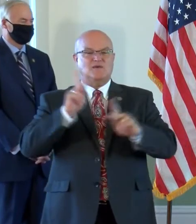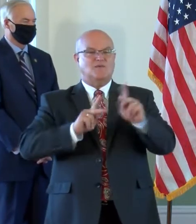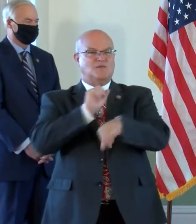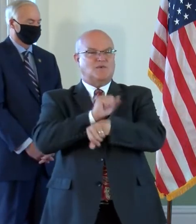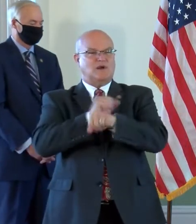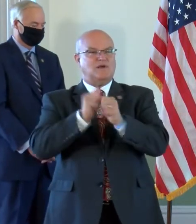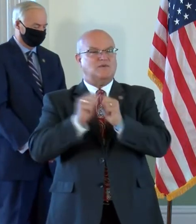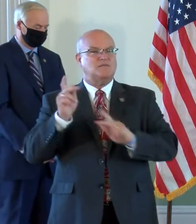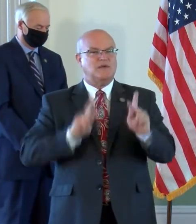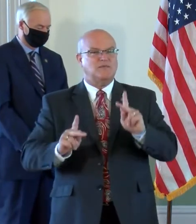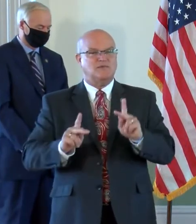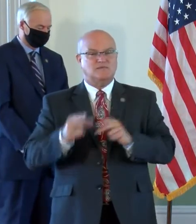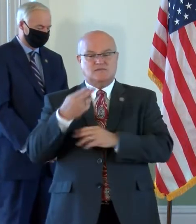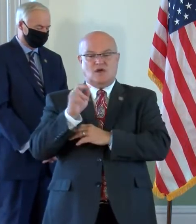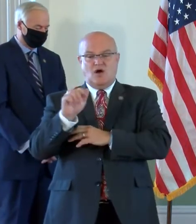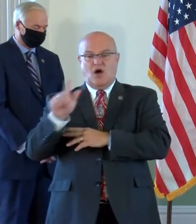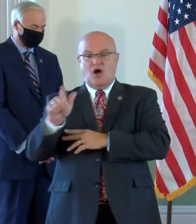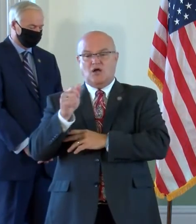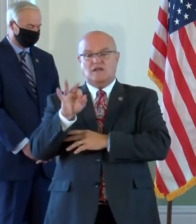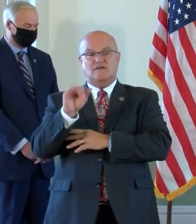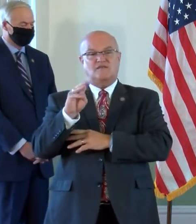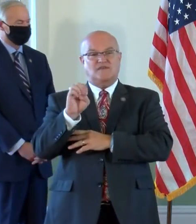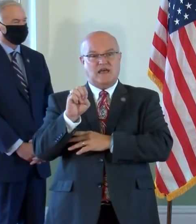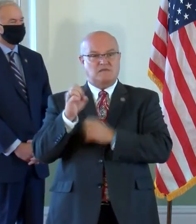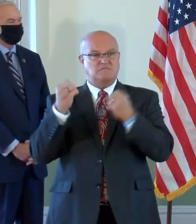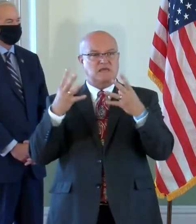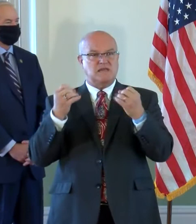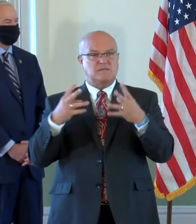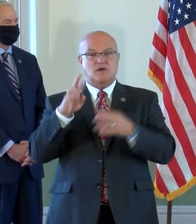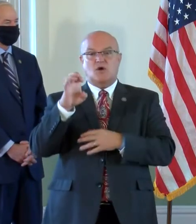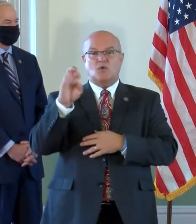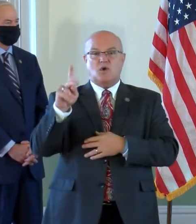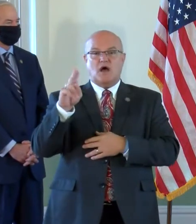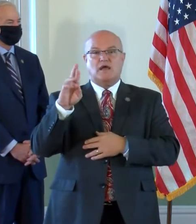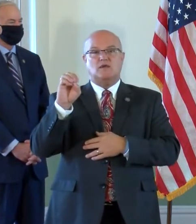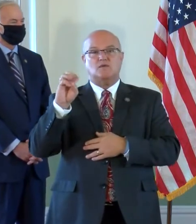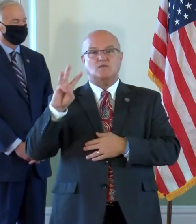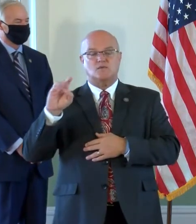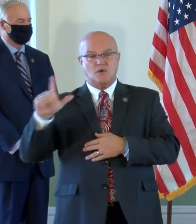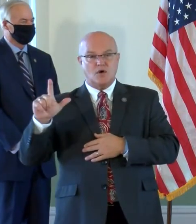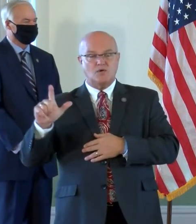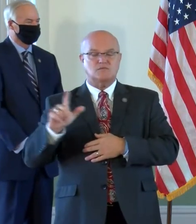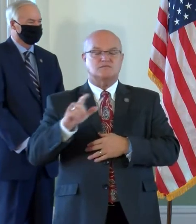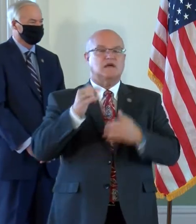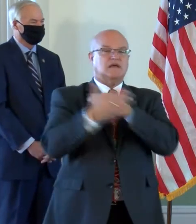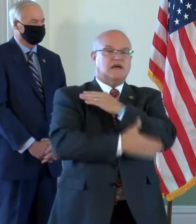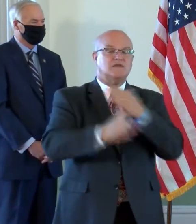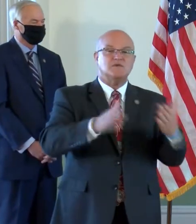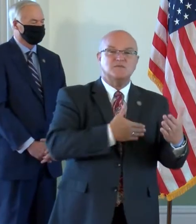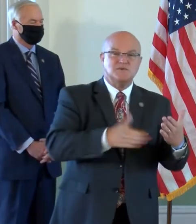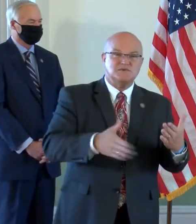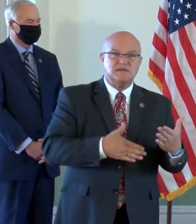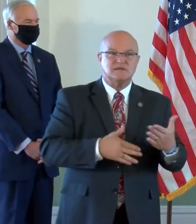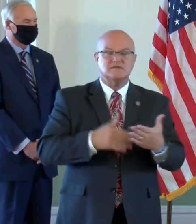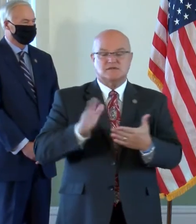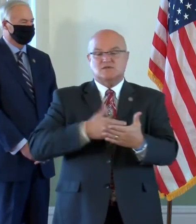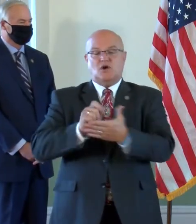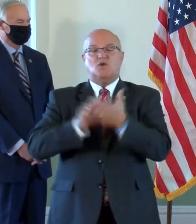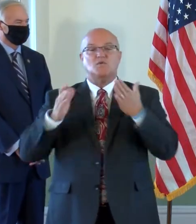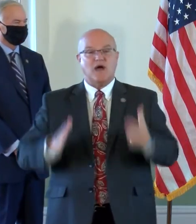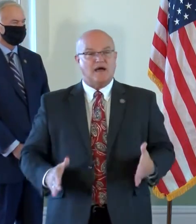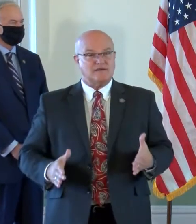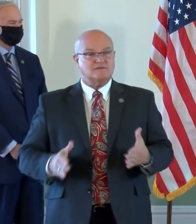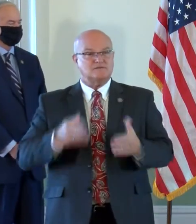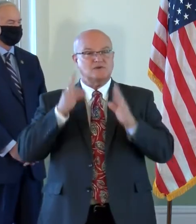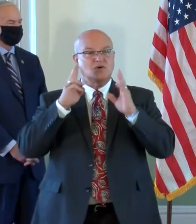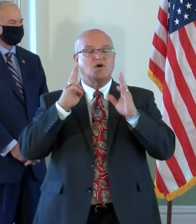several Hall of Fames, the Rock and Roll Hall of Fame, the Country Music Hall of Fame, the Songwriters Hall of Fame, to name